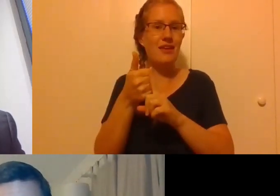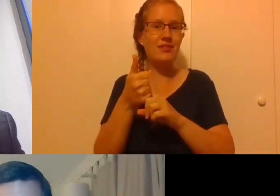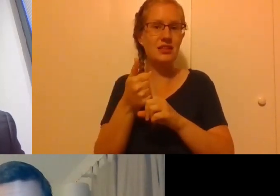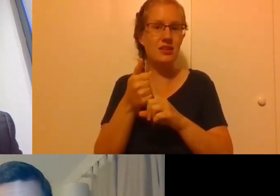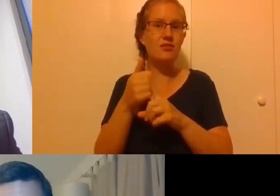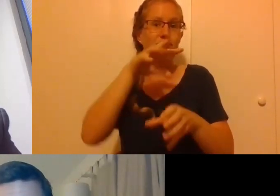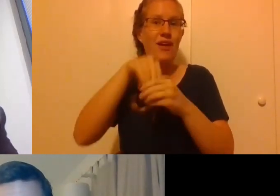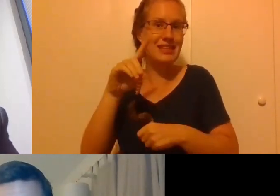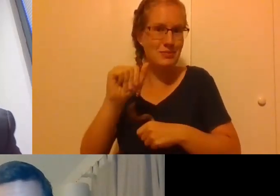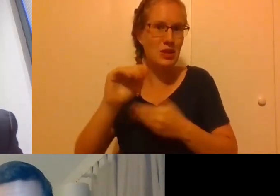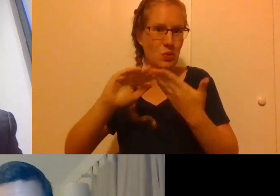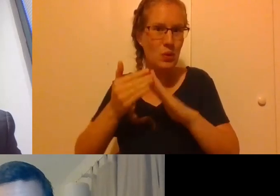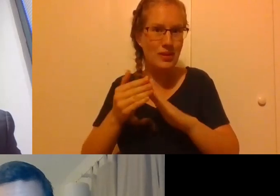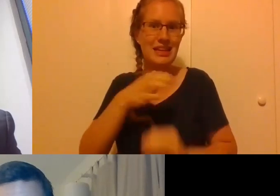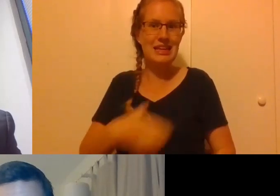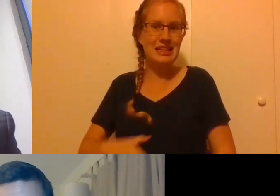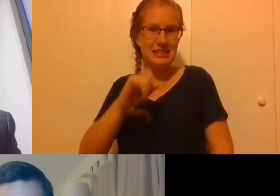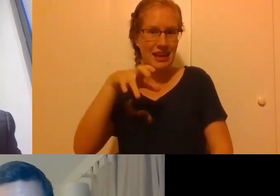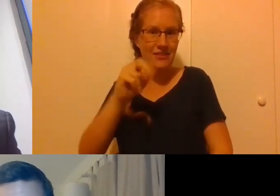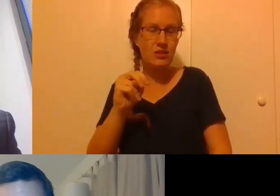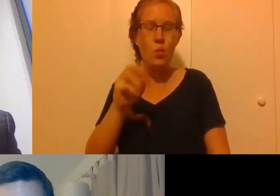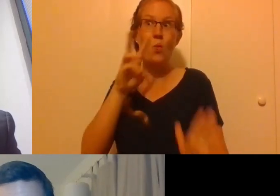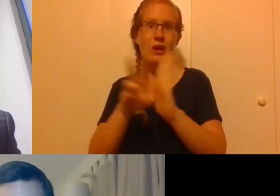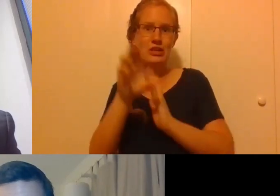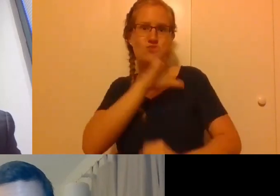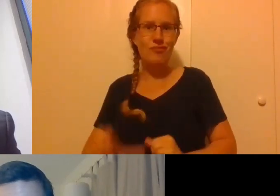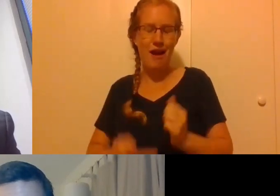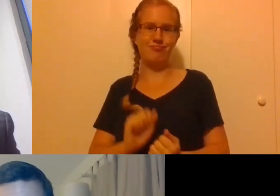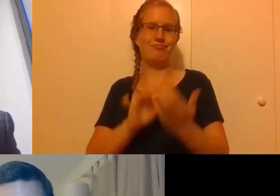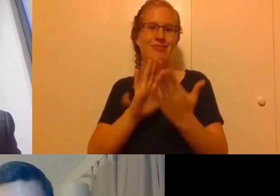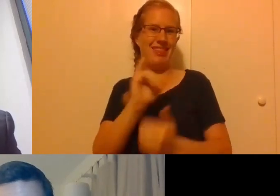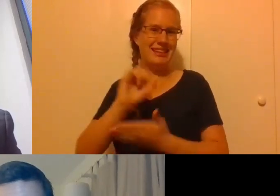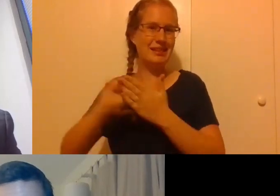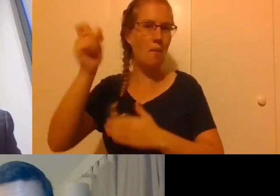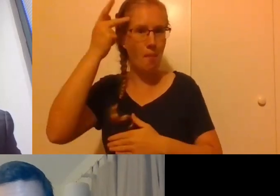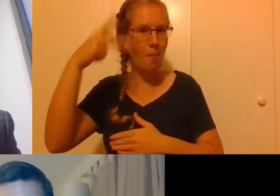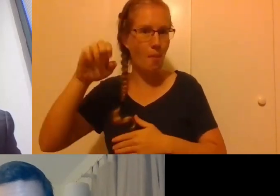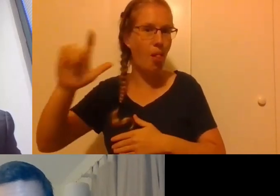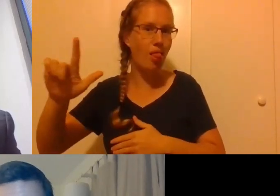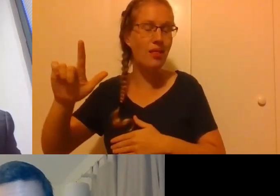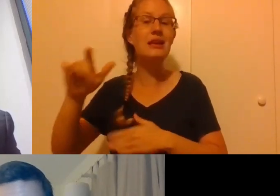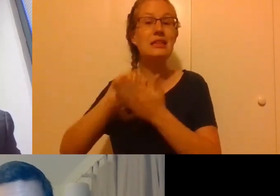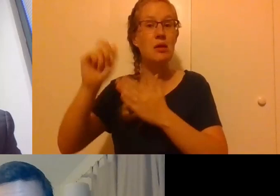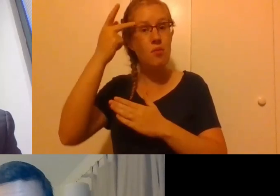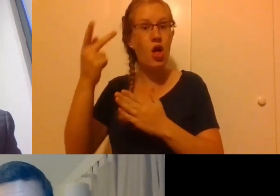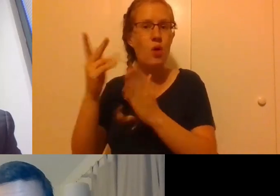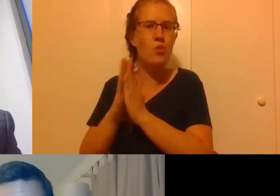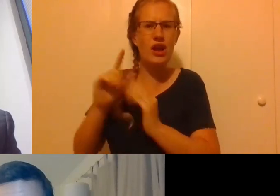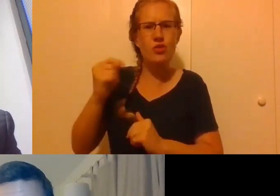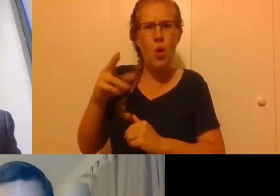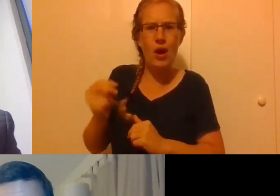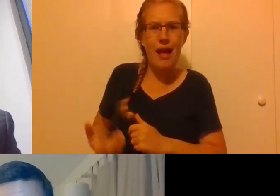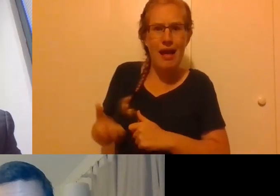disability community, Deacon Steve witnesses Christ's presence in a manner similar to St. Paul. After St. Paul prayed to have a thorn removed, we